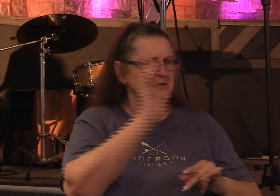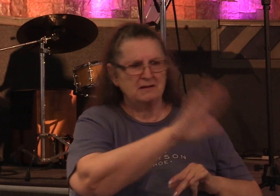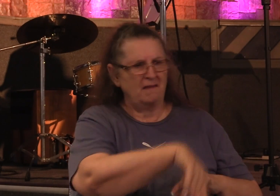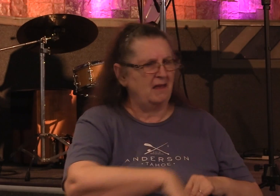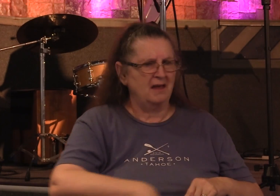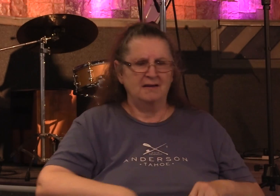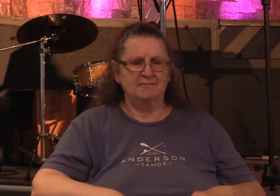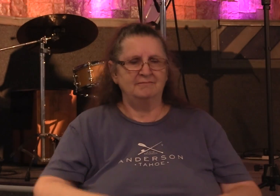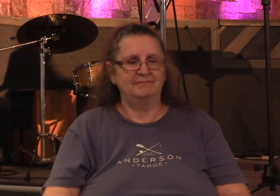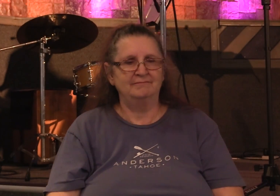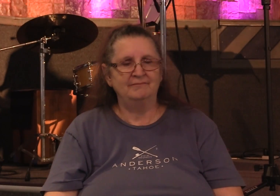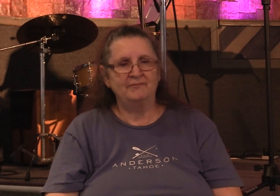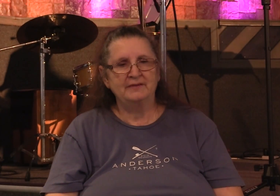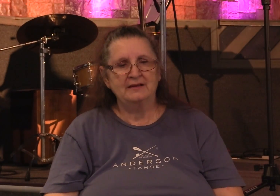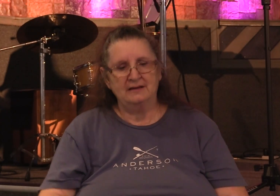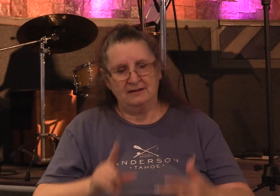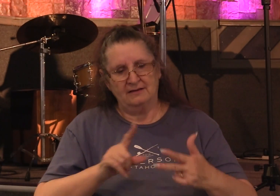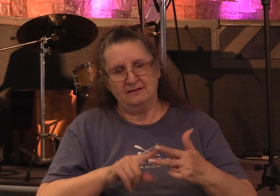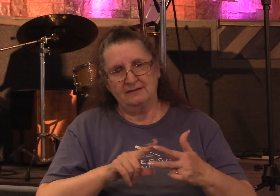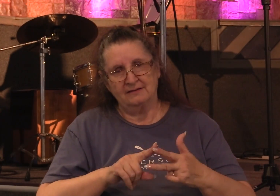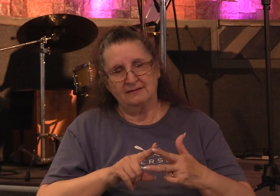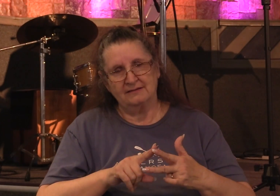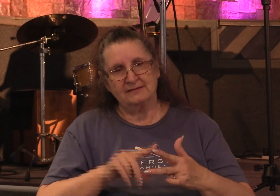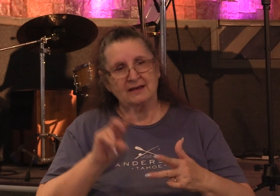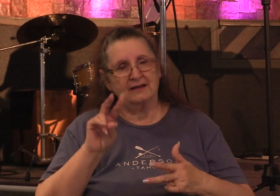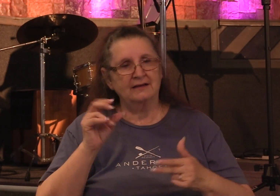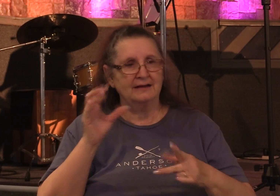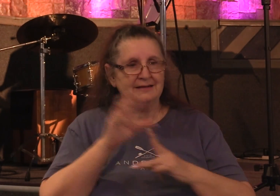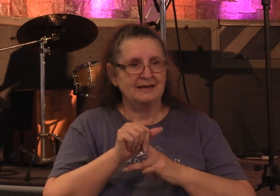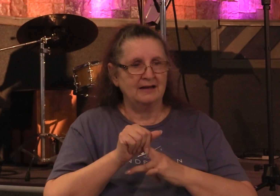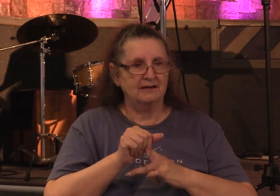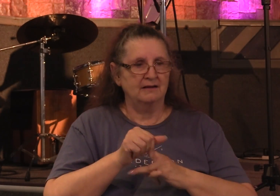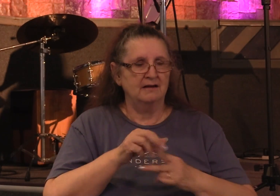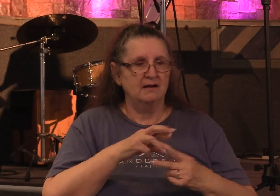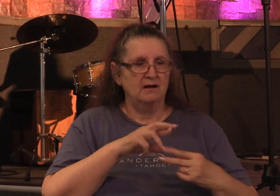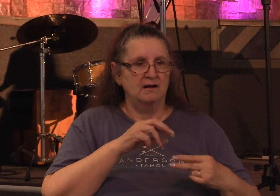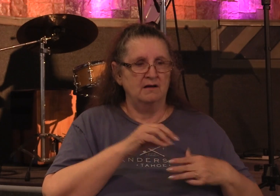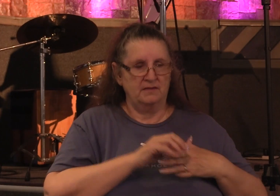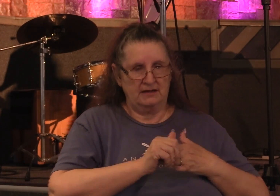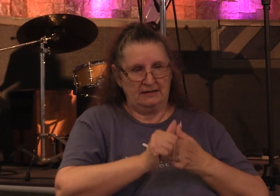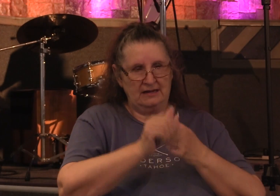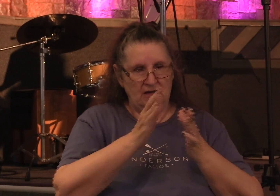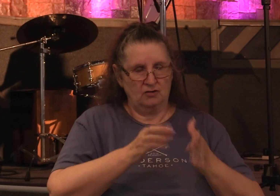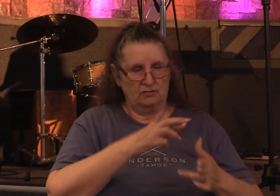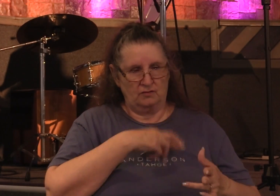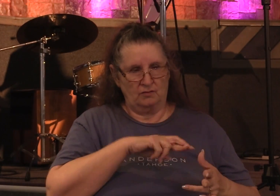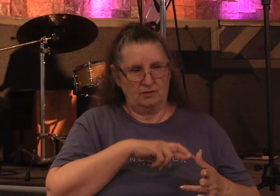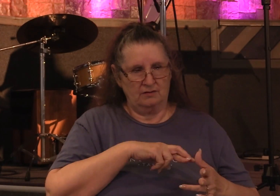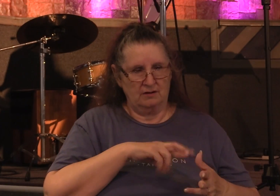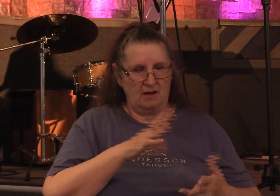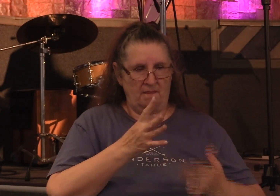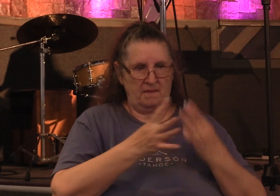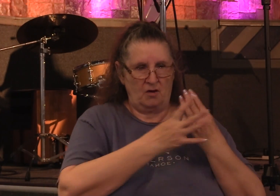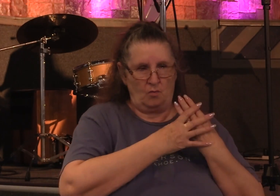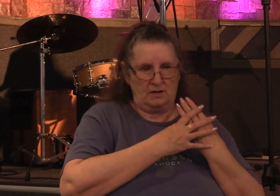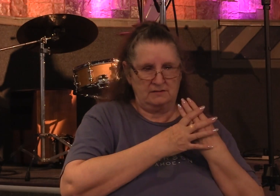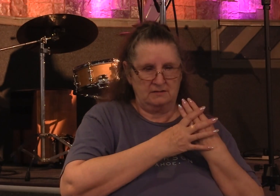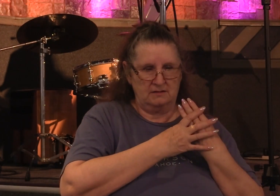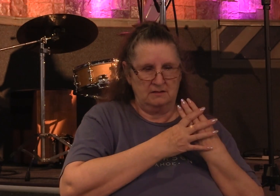the second attack came from the religious leaders when they arrested and severely threatened the disciples not